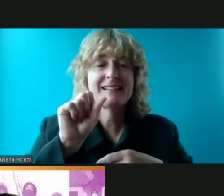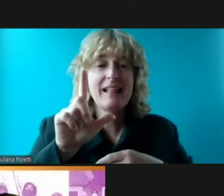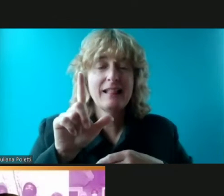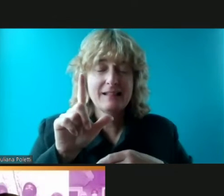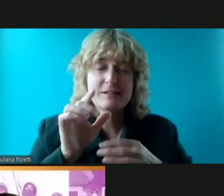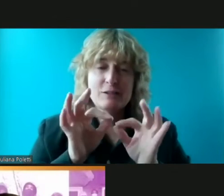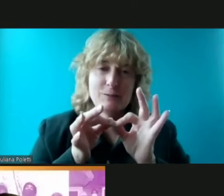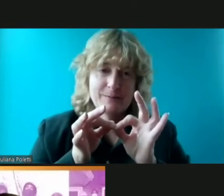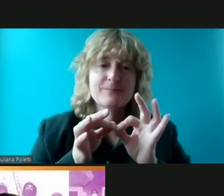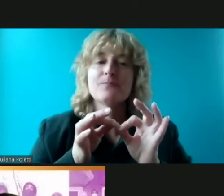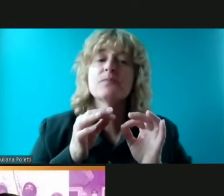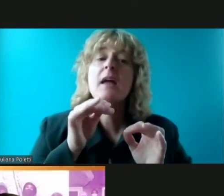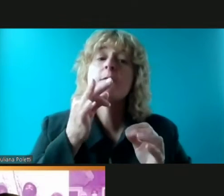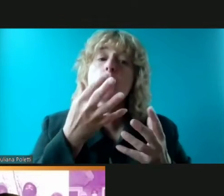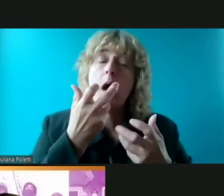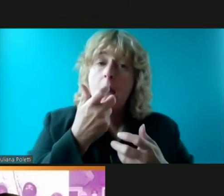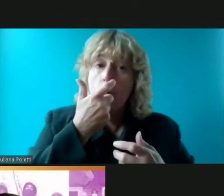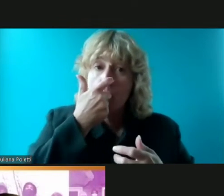interpretation